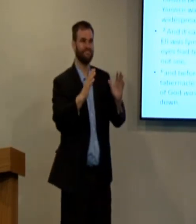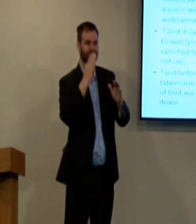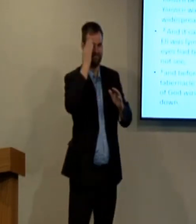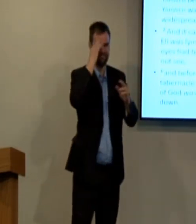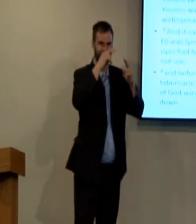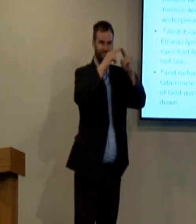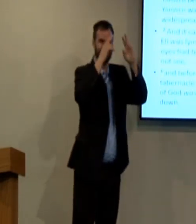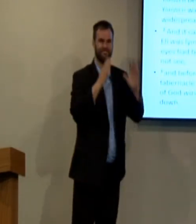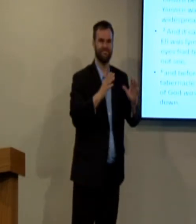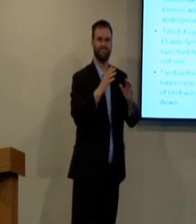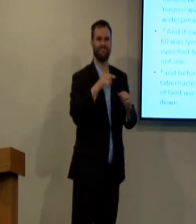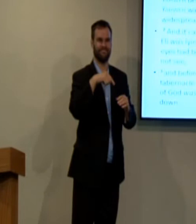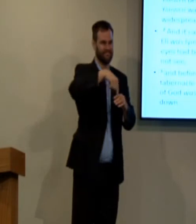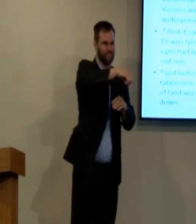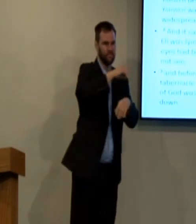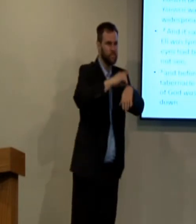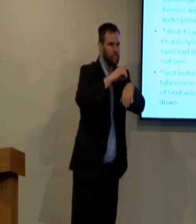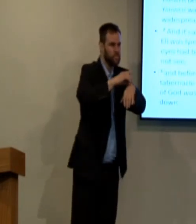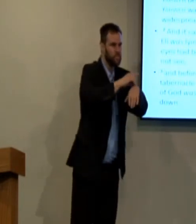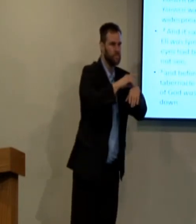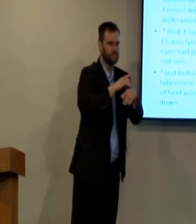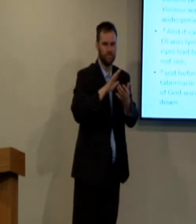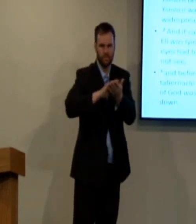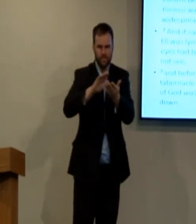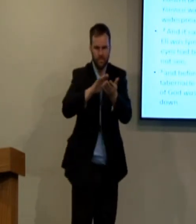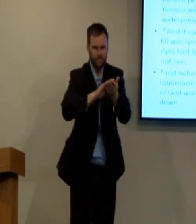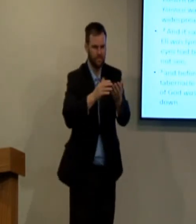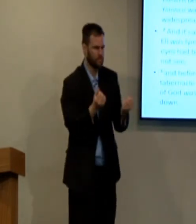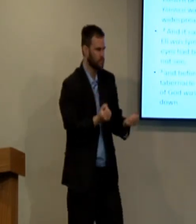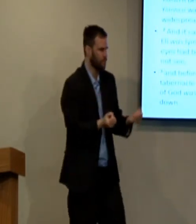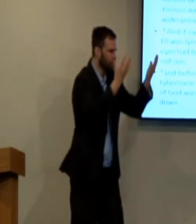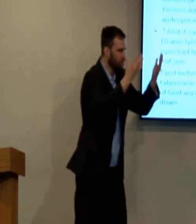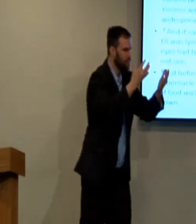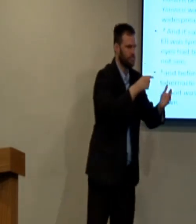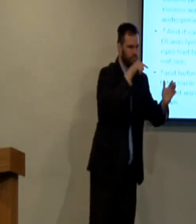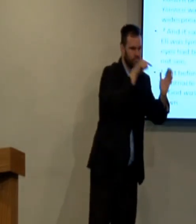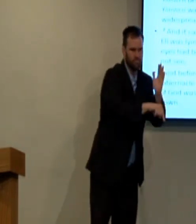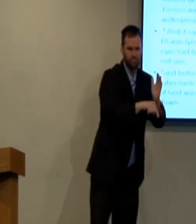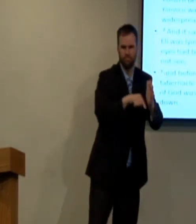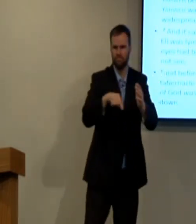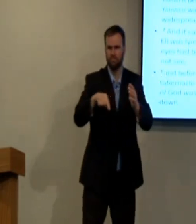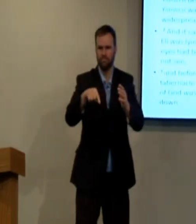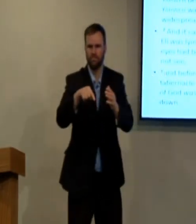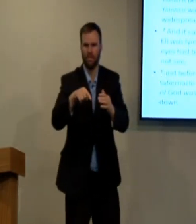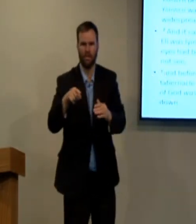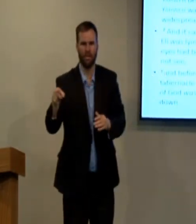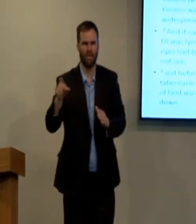And Eli became blind during this time. know, he was supposed to do different duties, offering sacrifices.